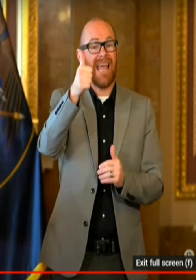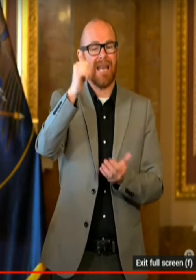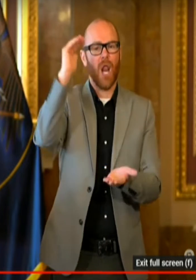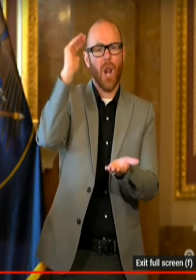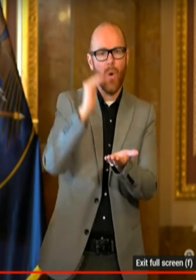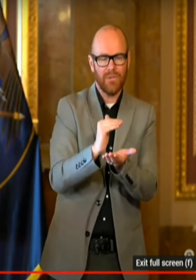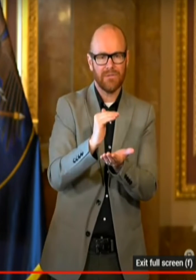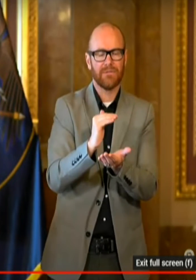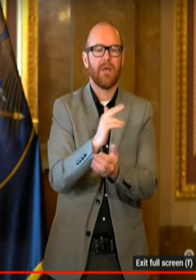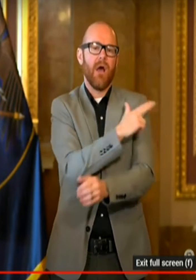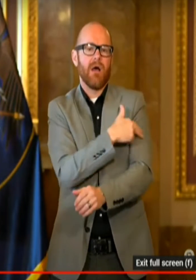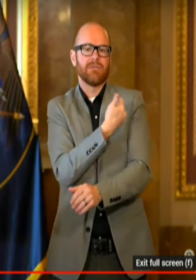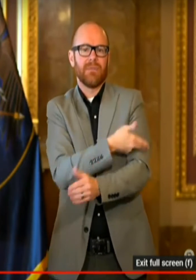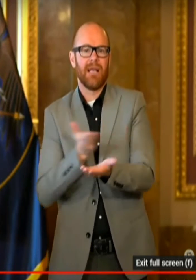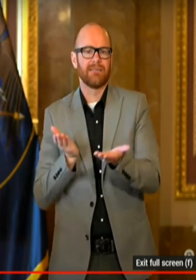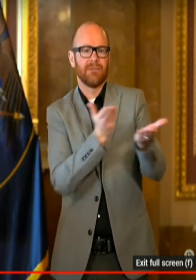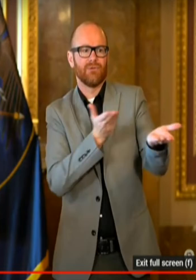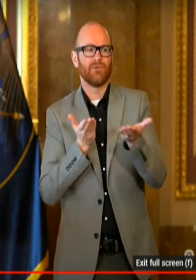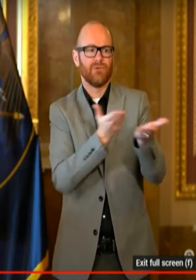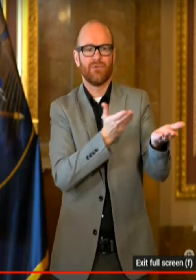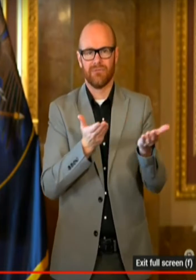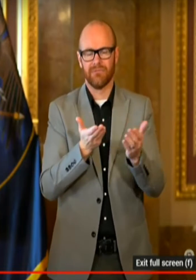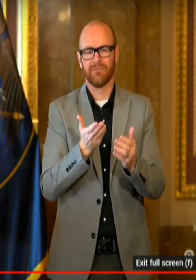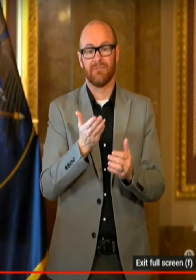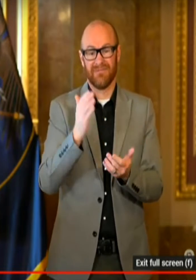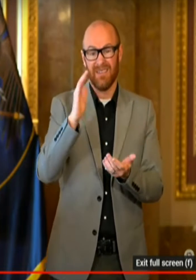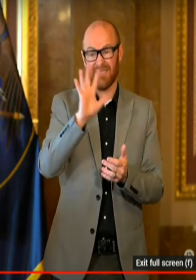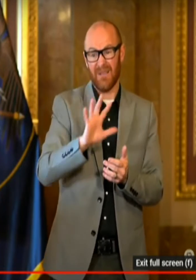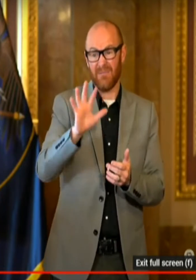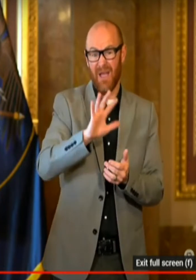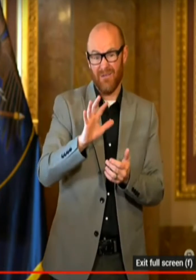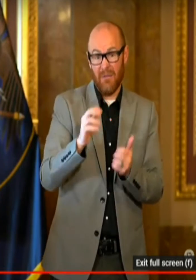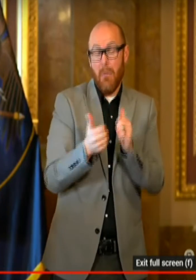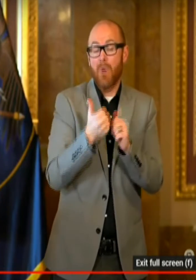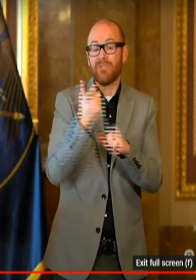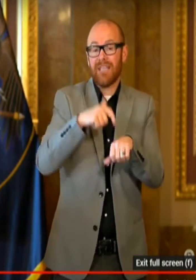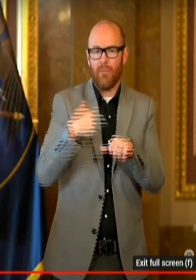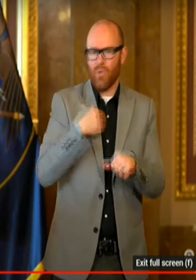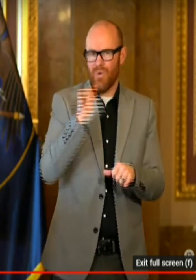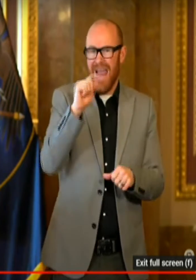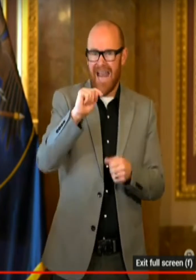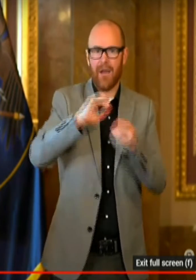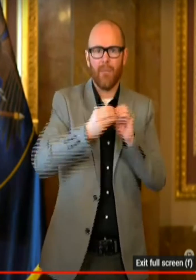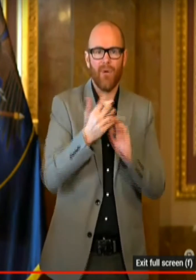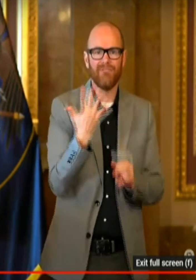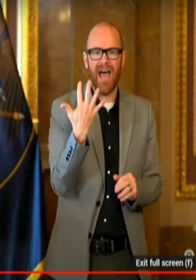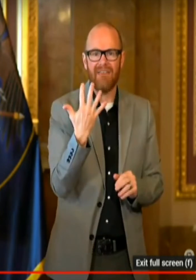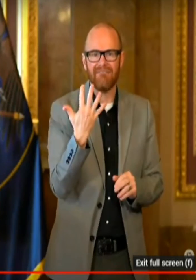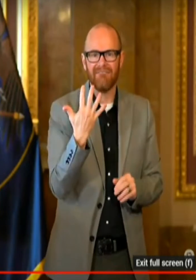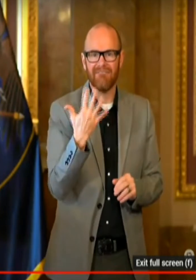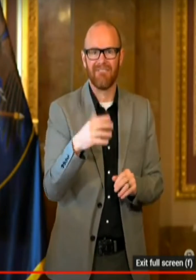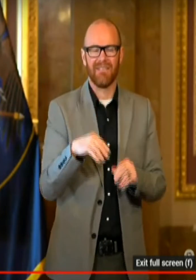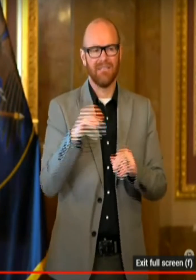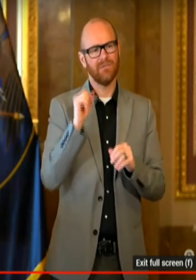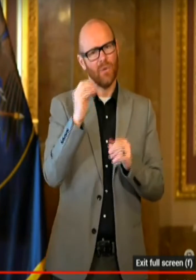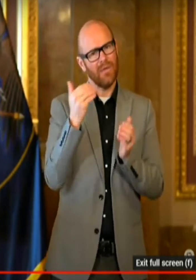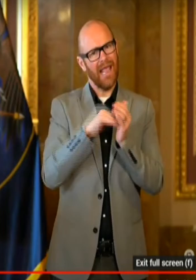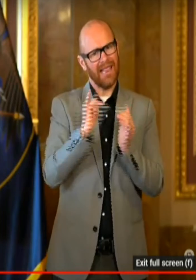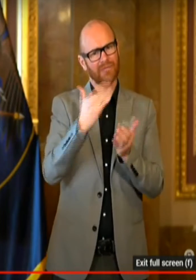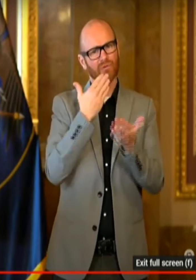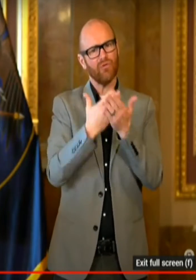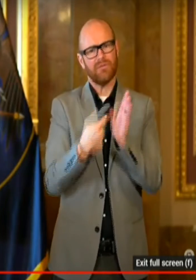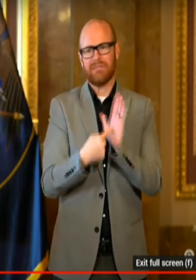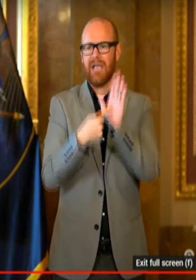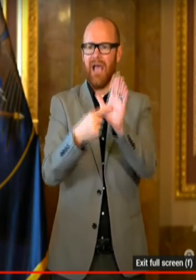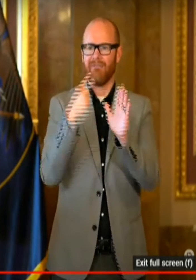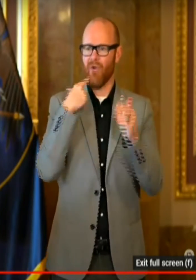rates almost the entire time, as low as five or six through most of this. So those are good signs for us moving forward.